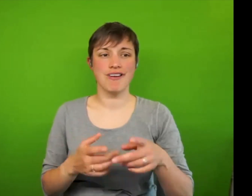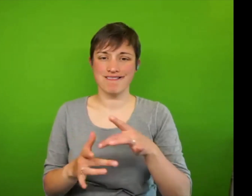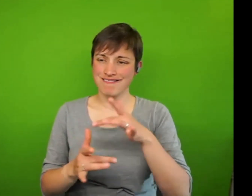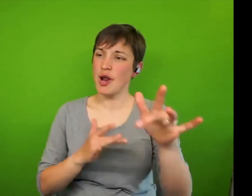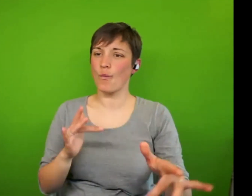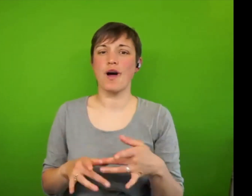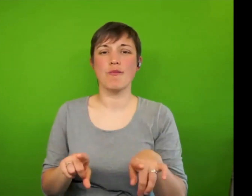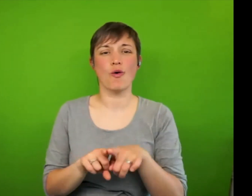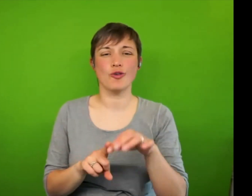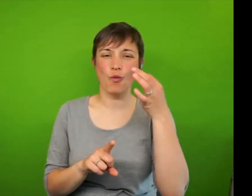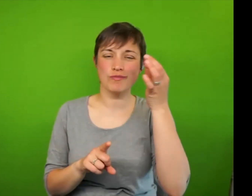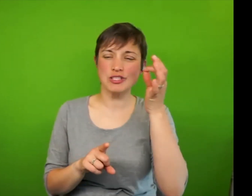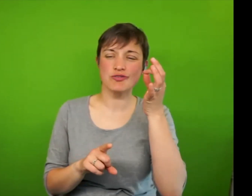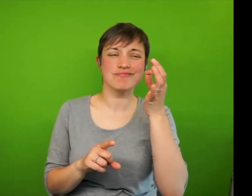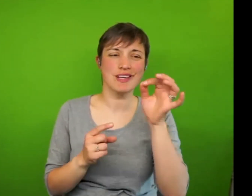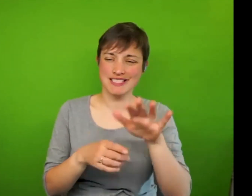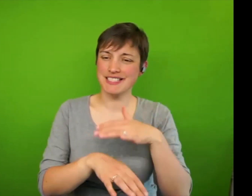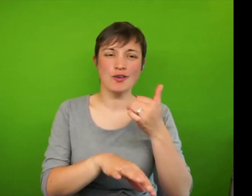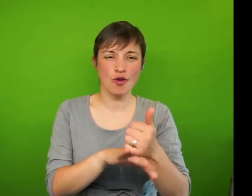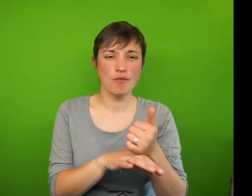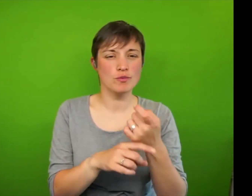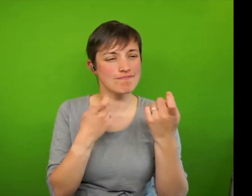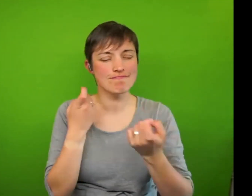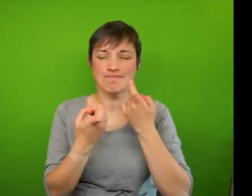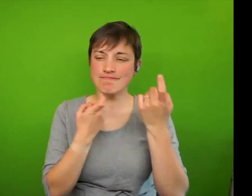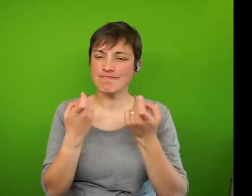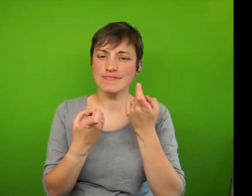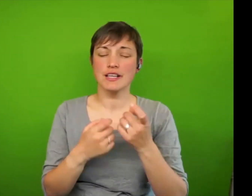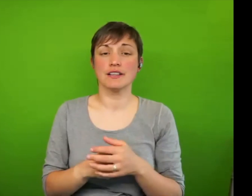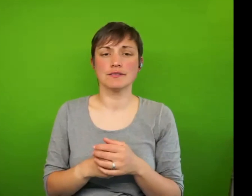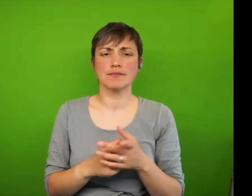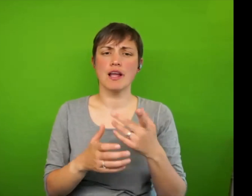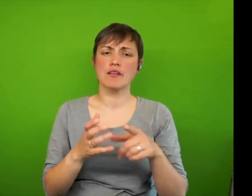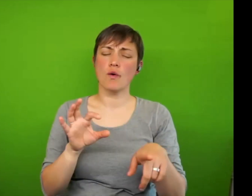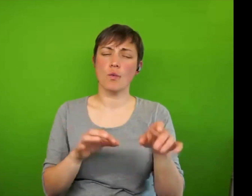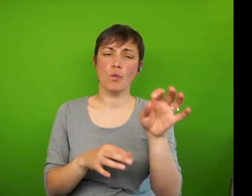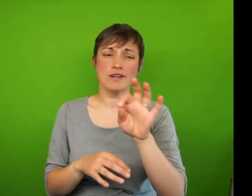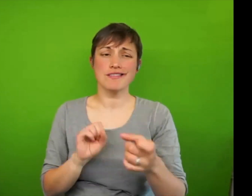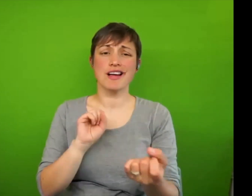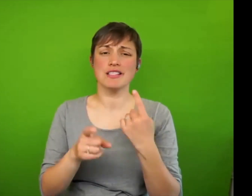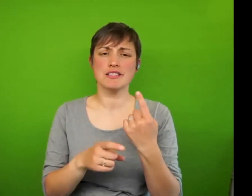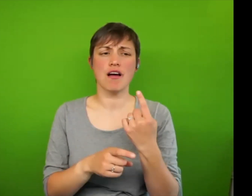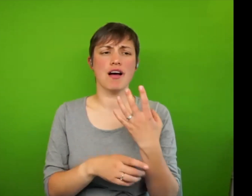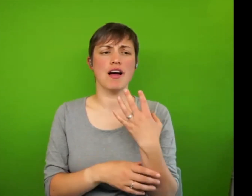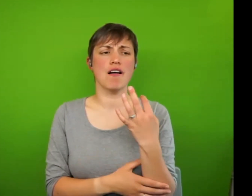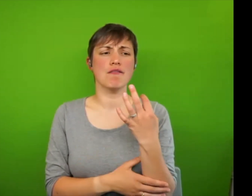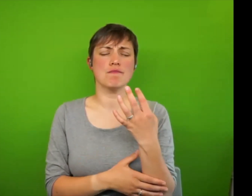as it sets up to, to think about, um, there was a query in the Q and a, um, about the poverty truth commission and all of us put in the chat